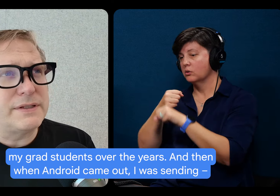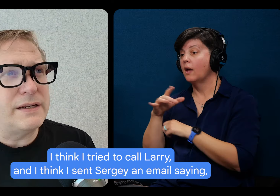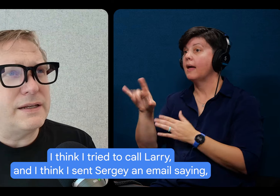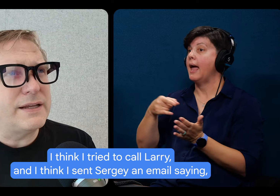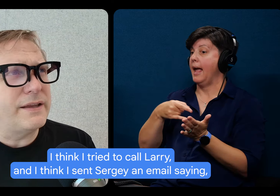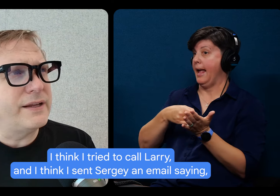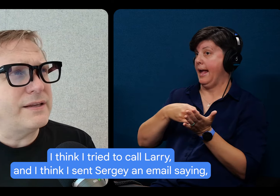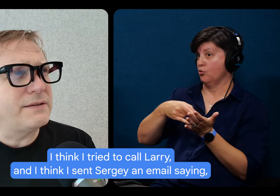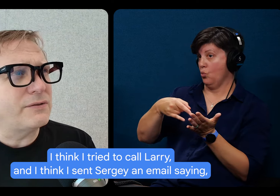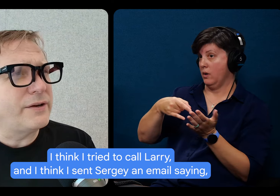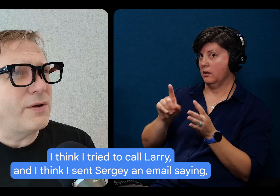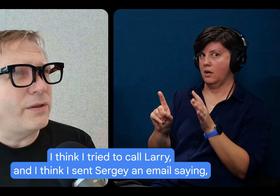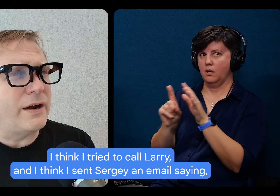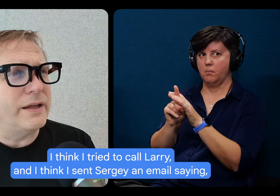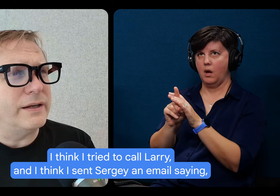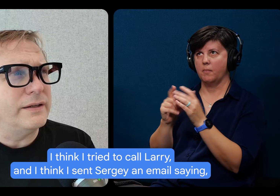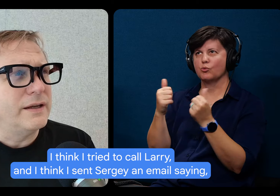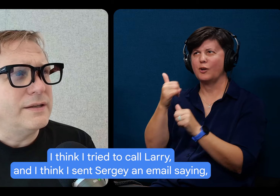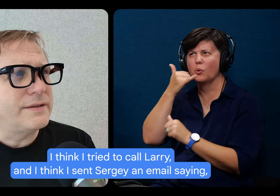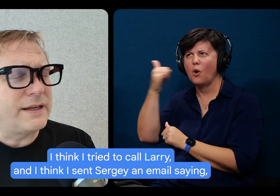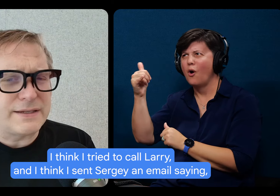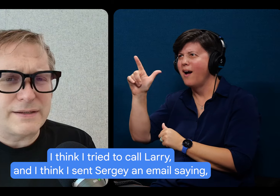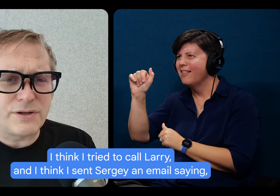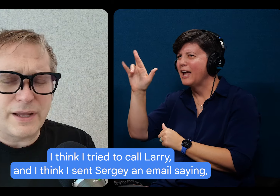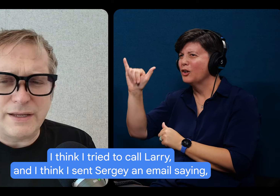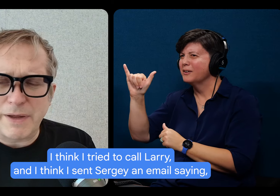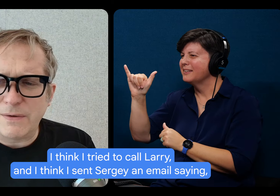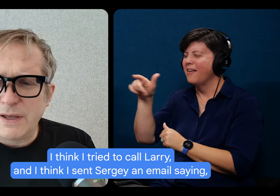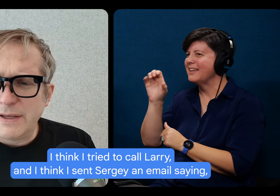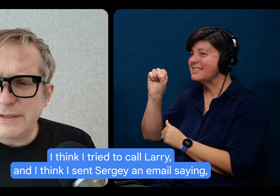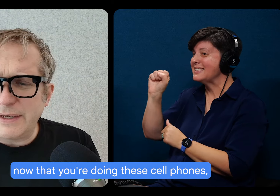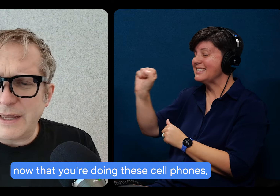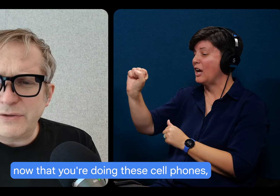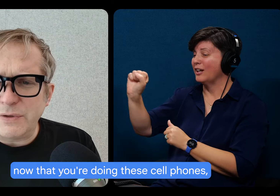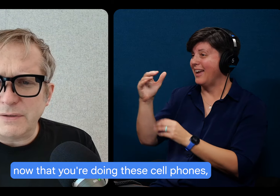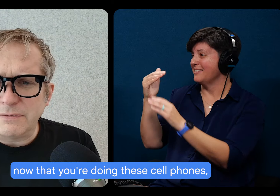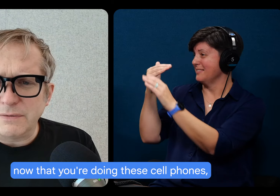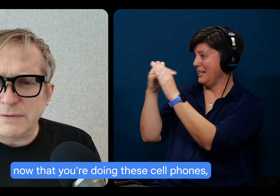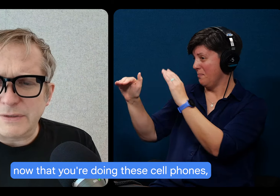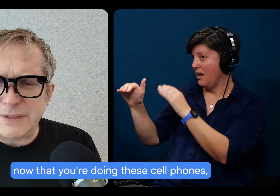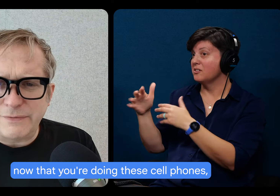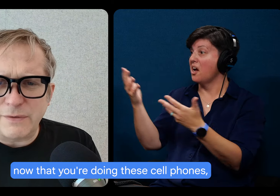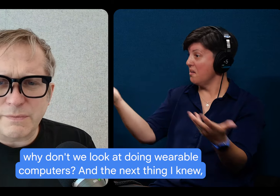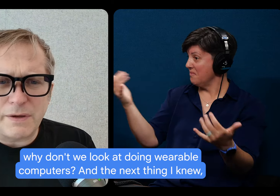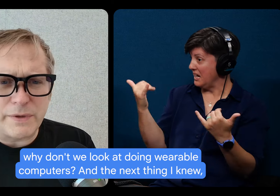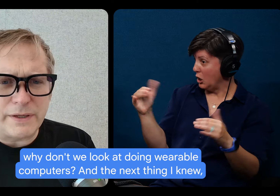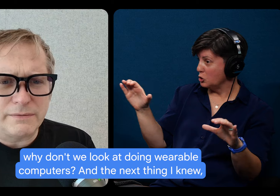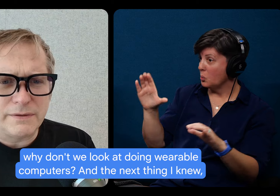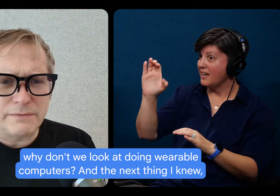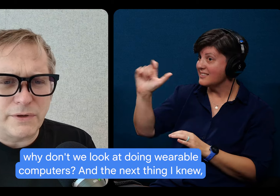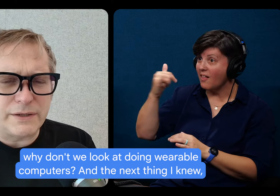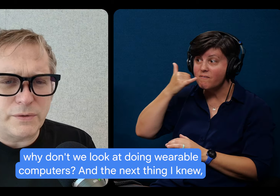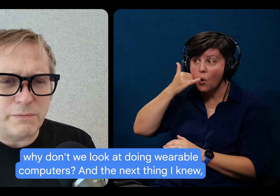was sending, I think I tried to call Larry and I think I sent Sergey an email saying, now that you're doing these cell phones, why don't